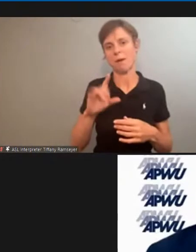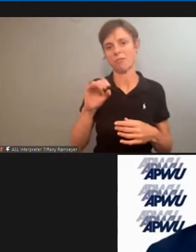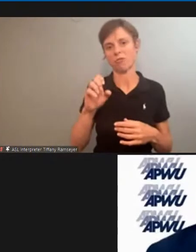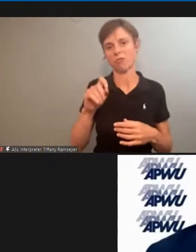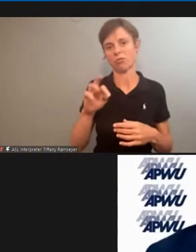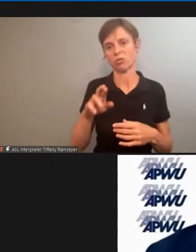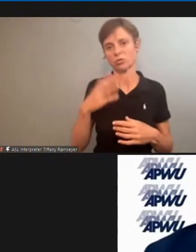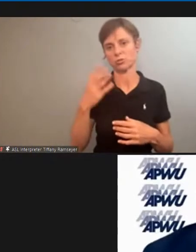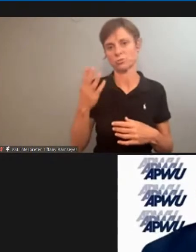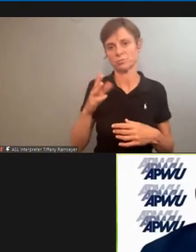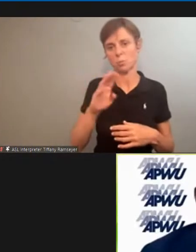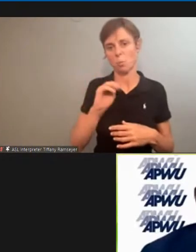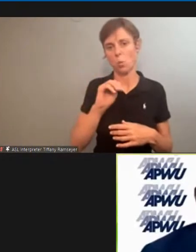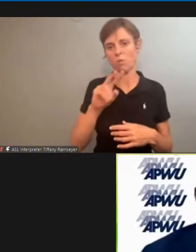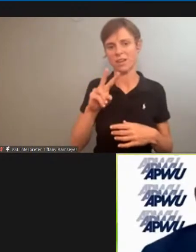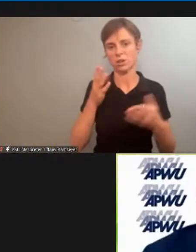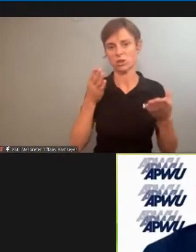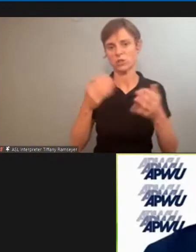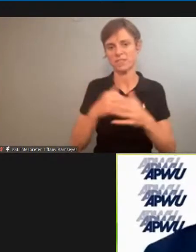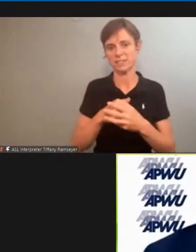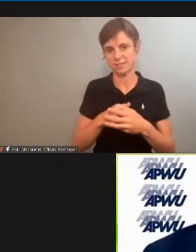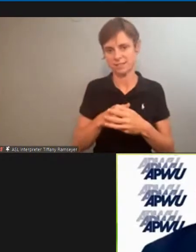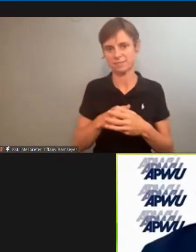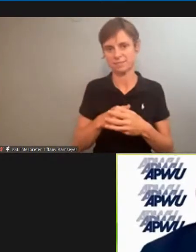Mike. Thanks, Liz.